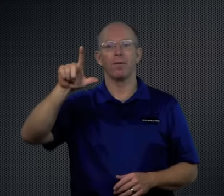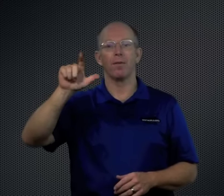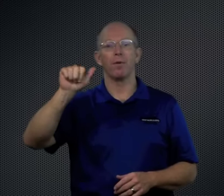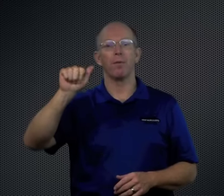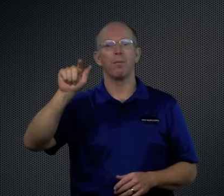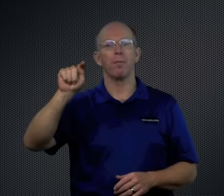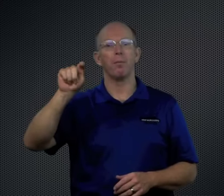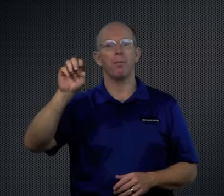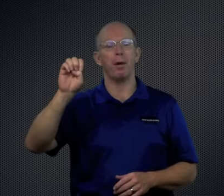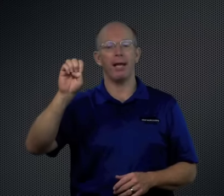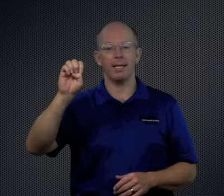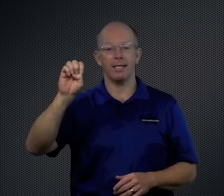PLATE. PLATE. PLATE.